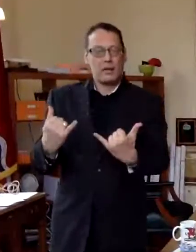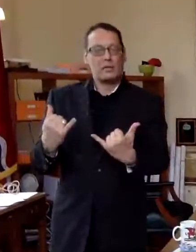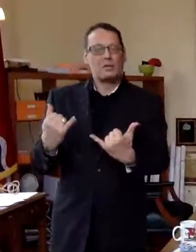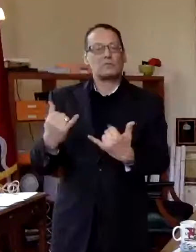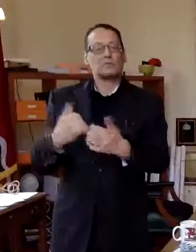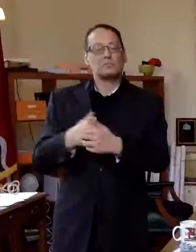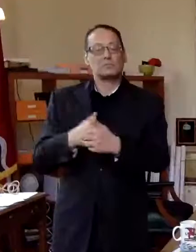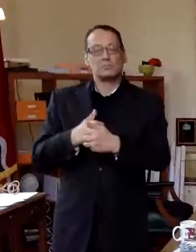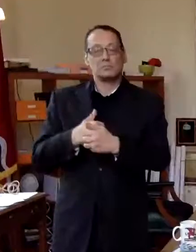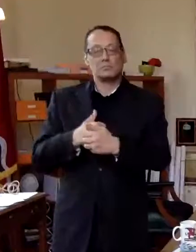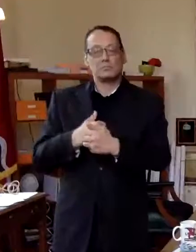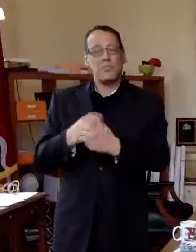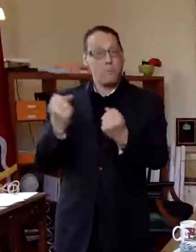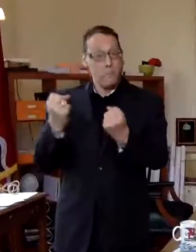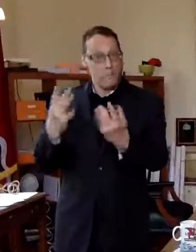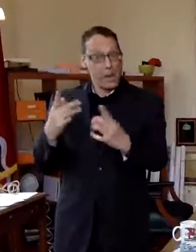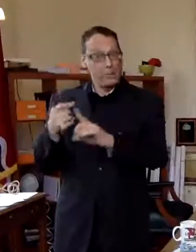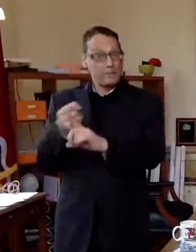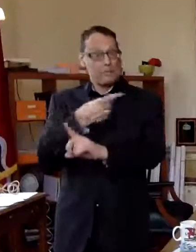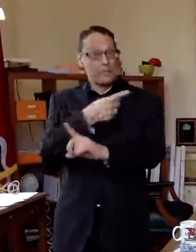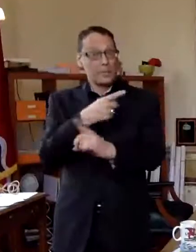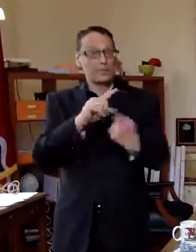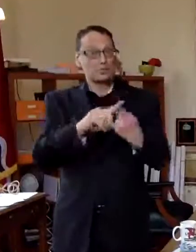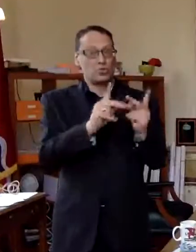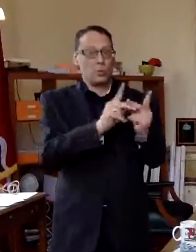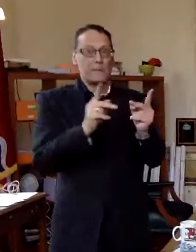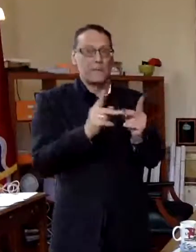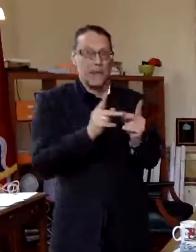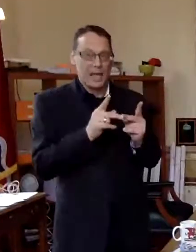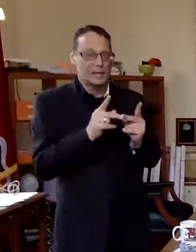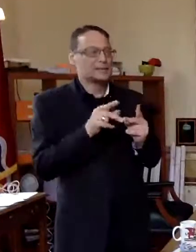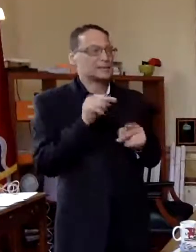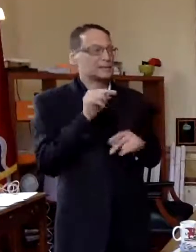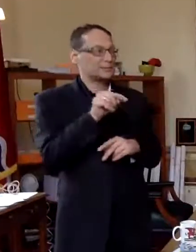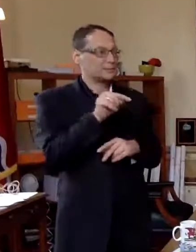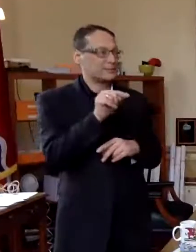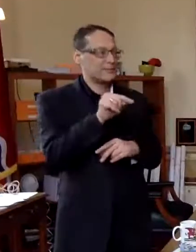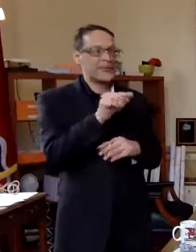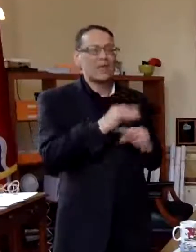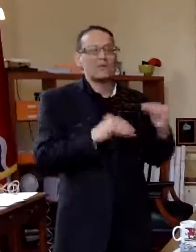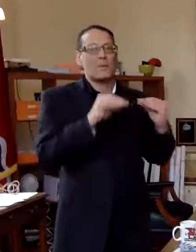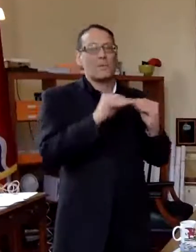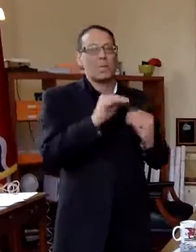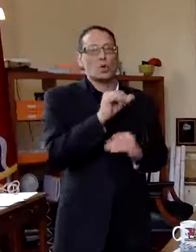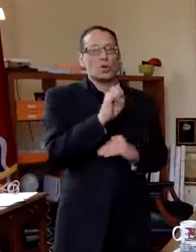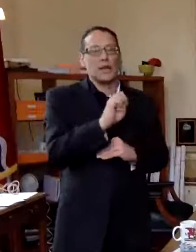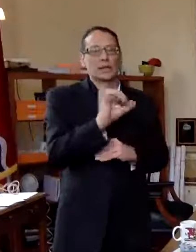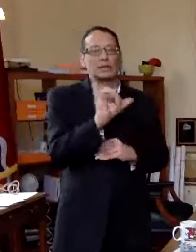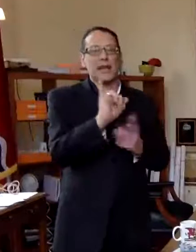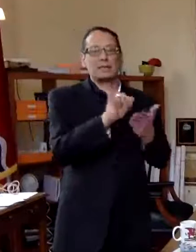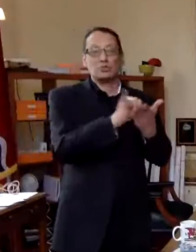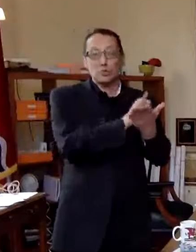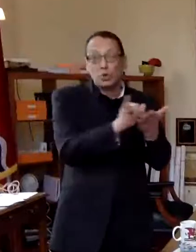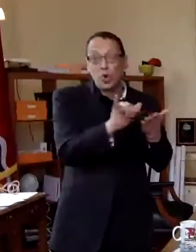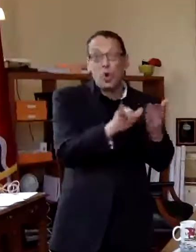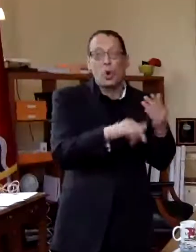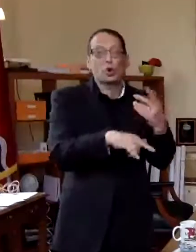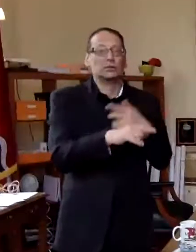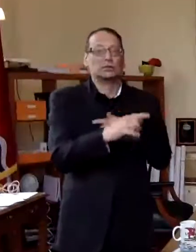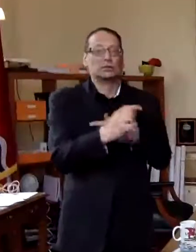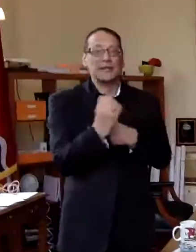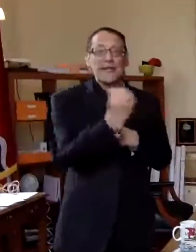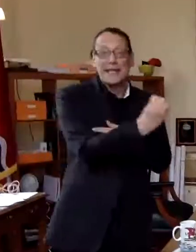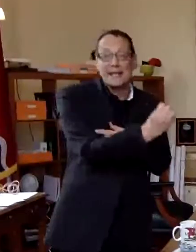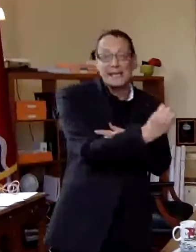have many of them have been diverted to places that that are have a lot more cases new york east coast particularly